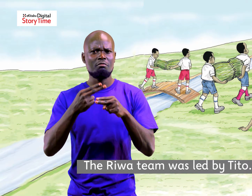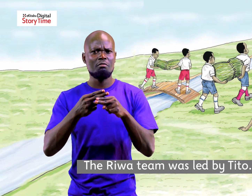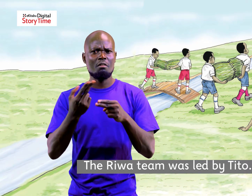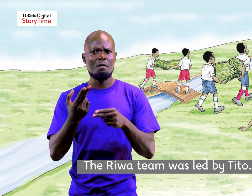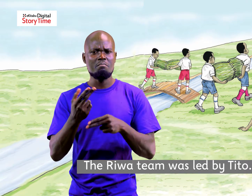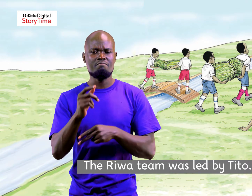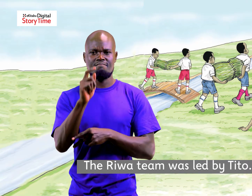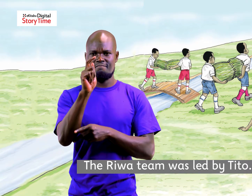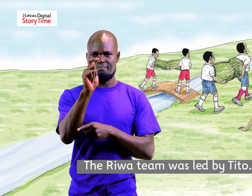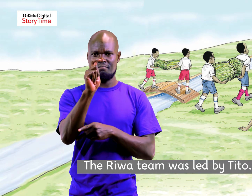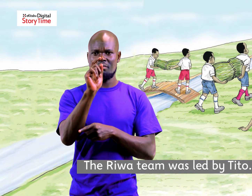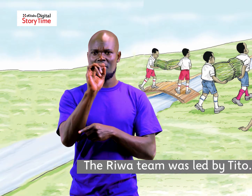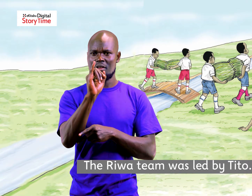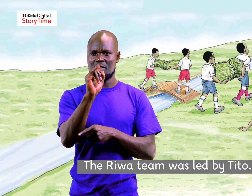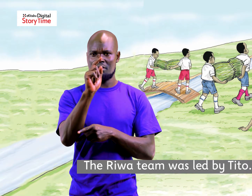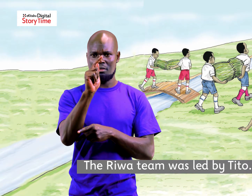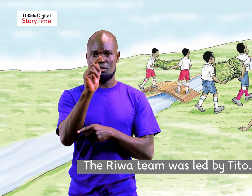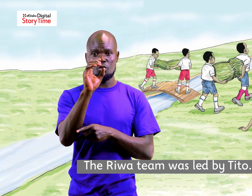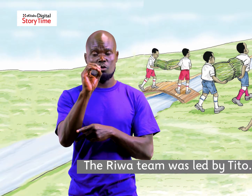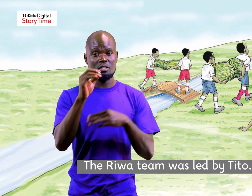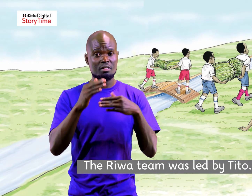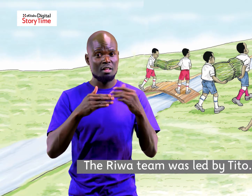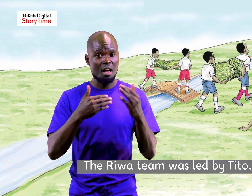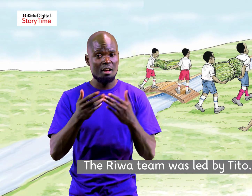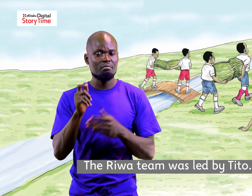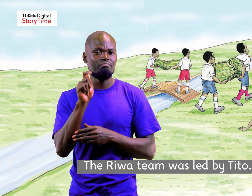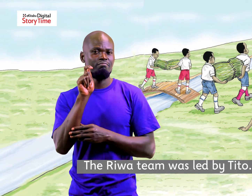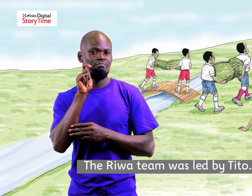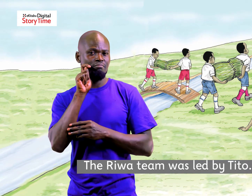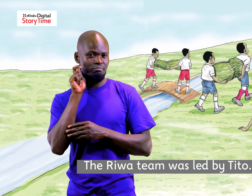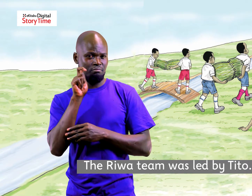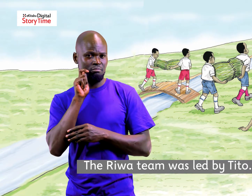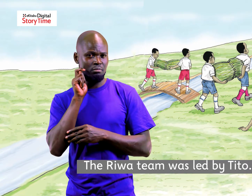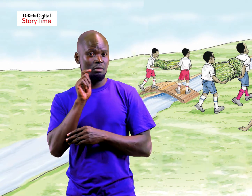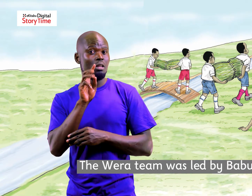the river team was led by tito